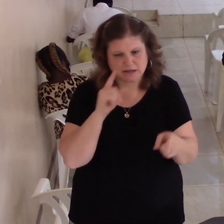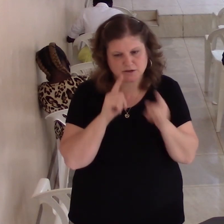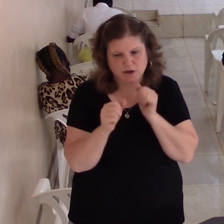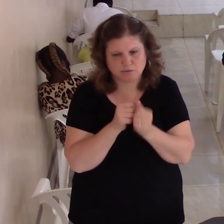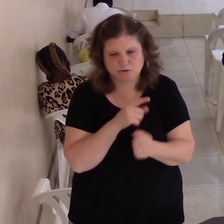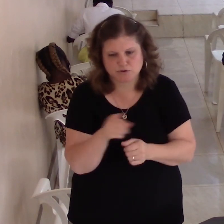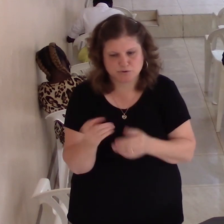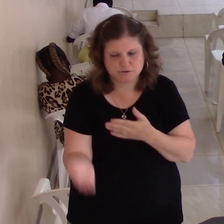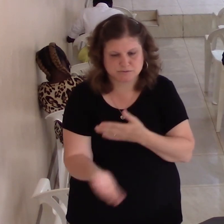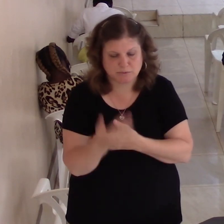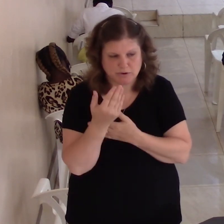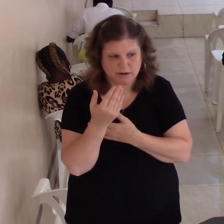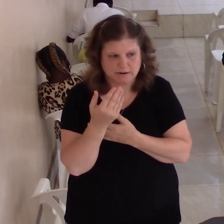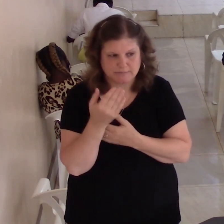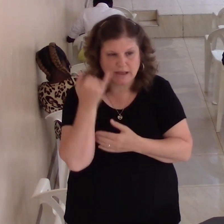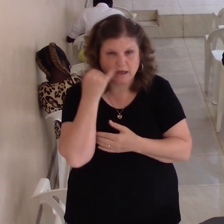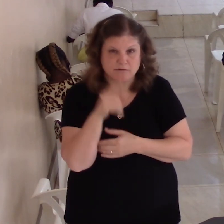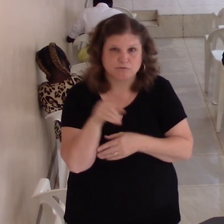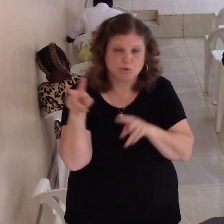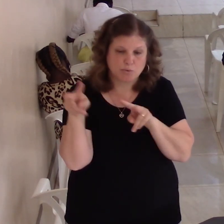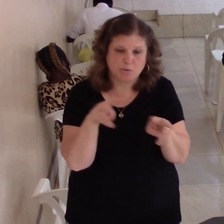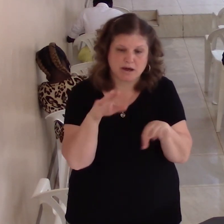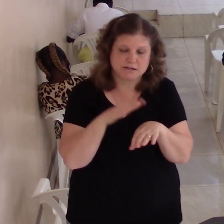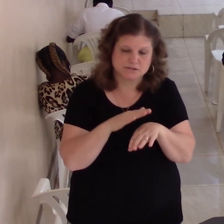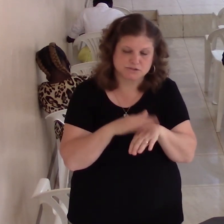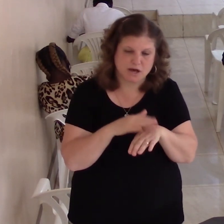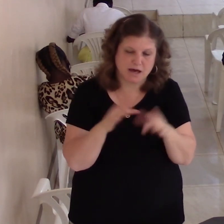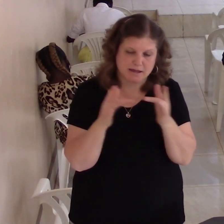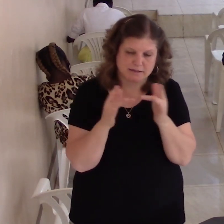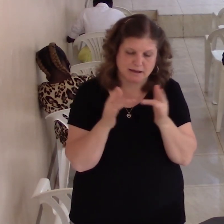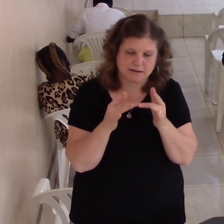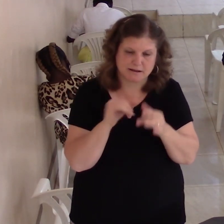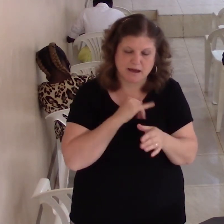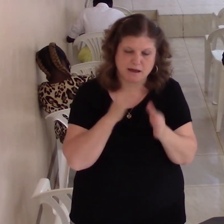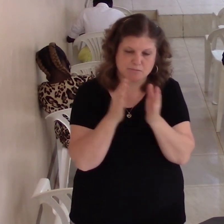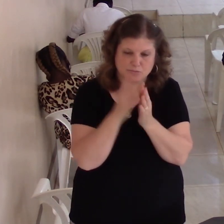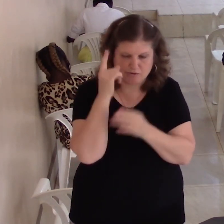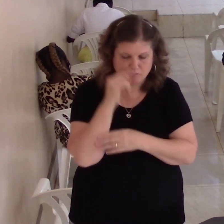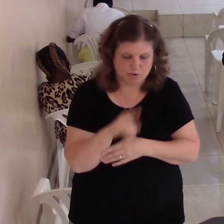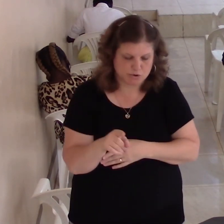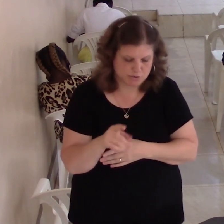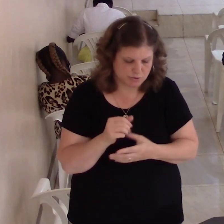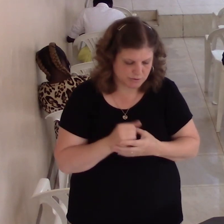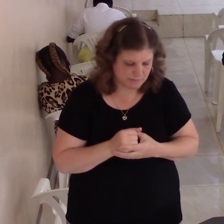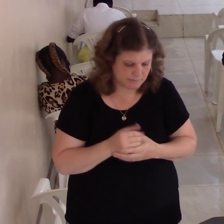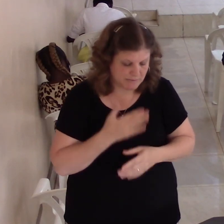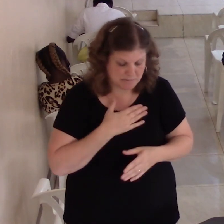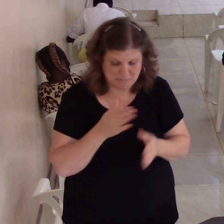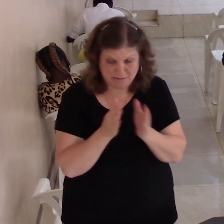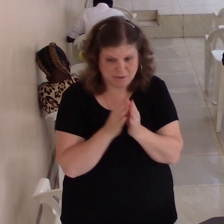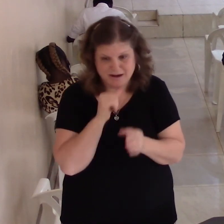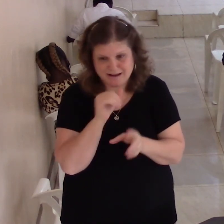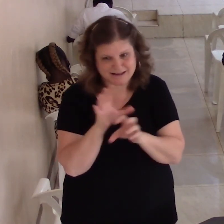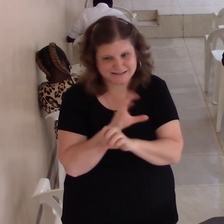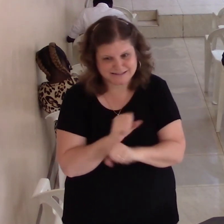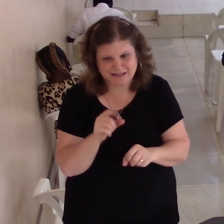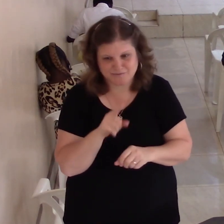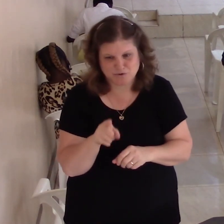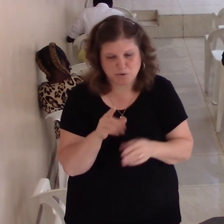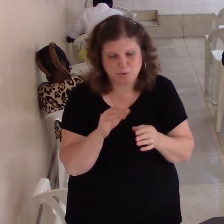if you're watching online but I'll be praying to you to trust Christ in your Savior right where I will not save you but I'll pray that you'll understand and accept